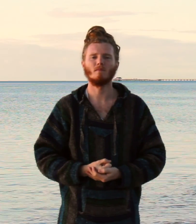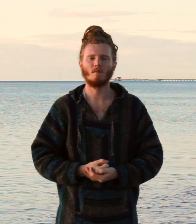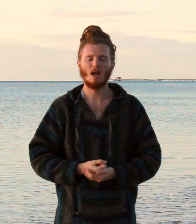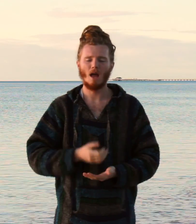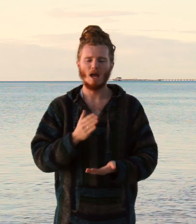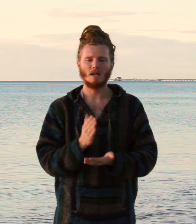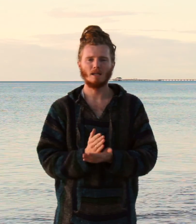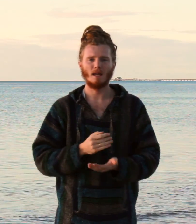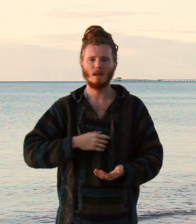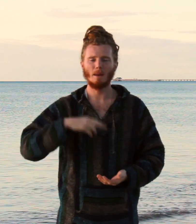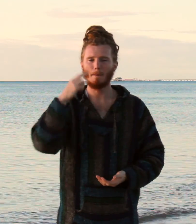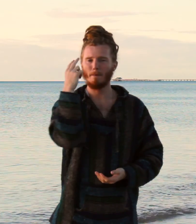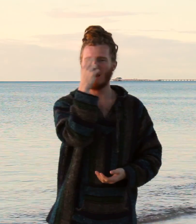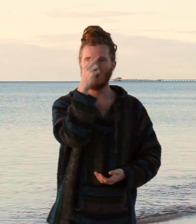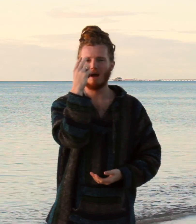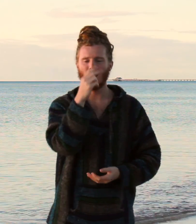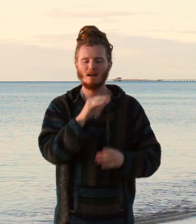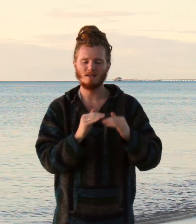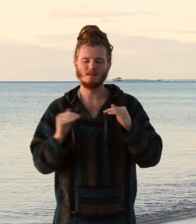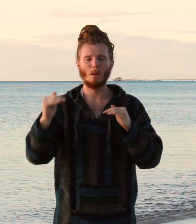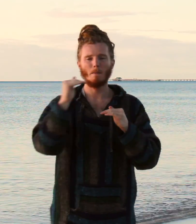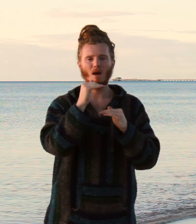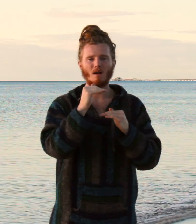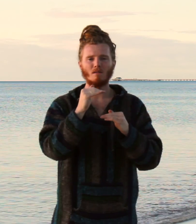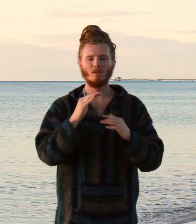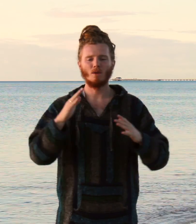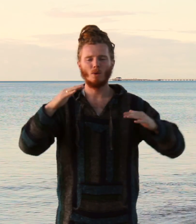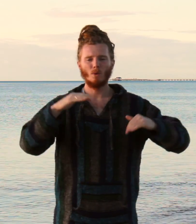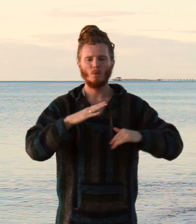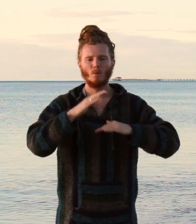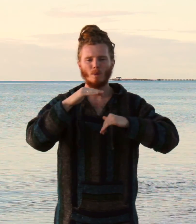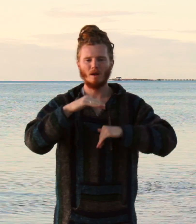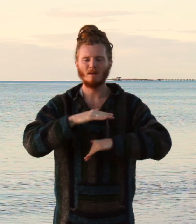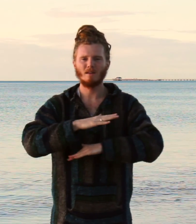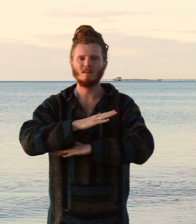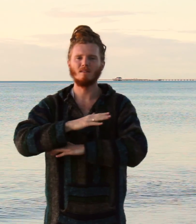Keep my eyes above the waves